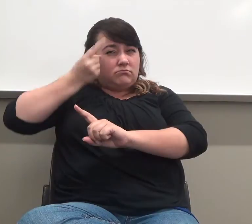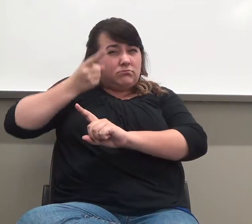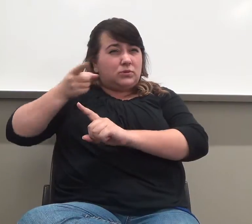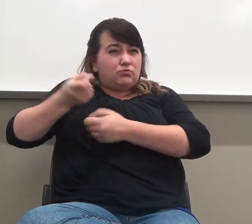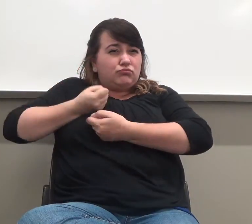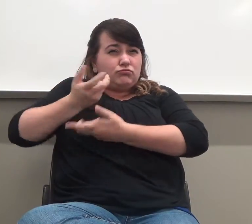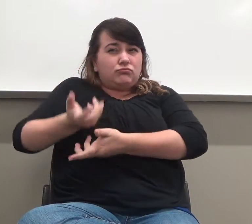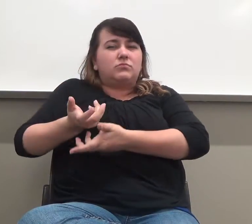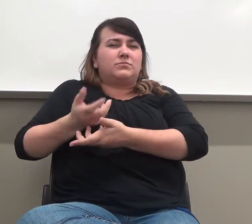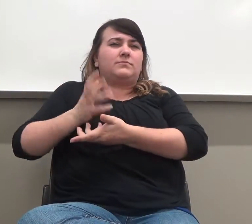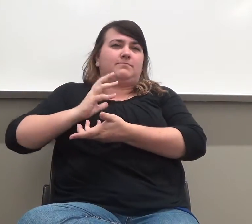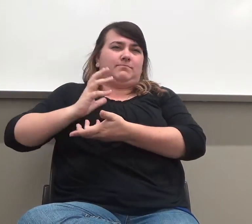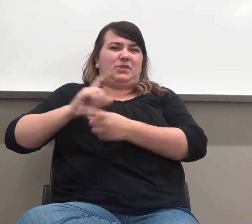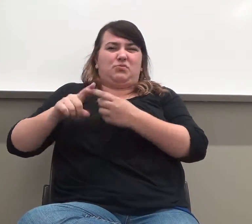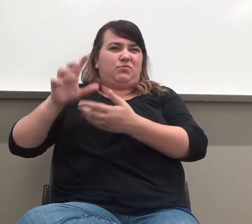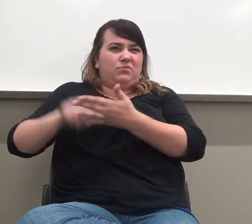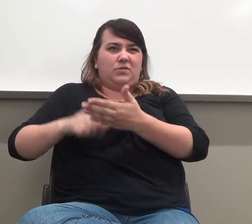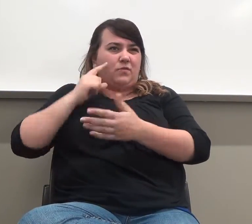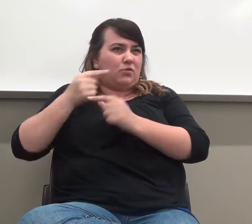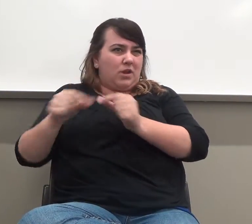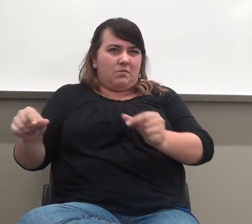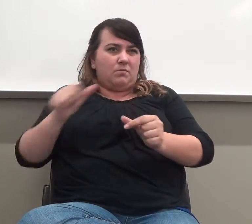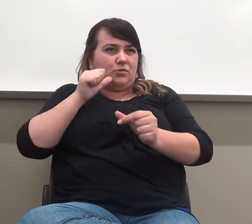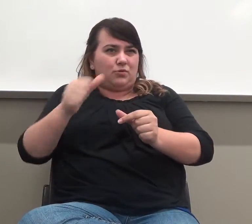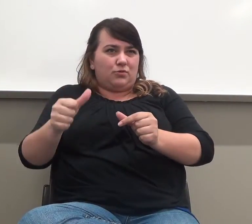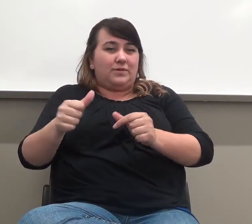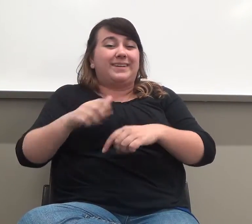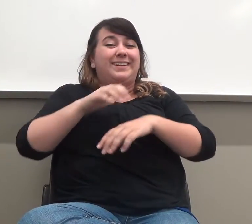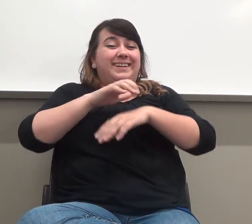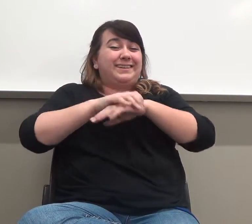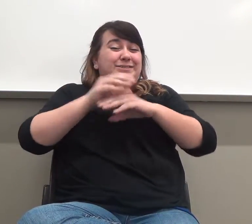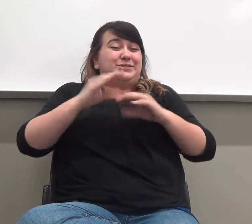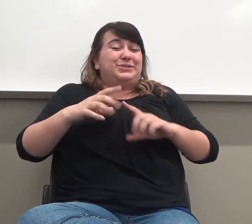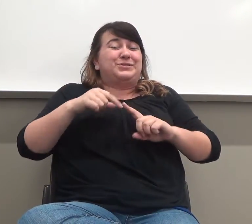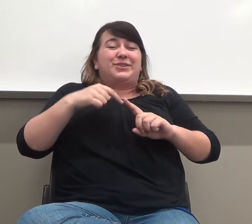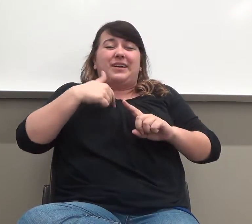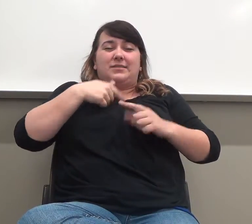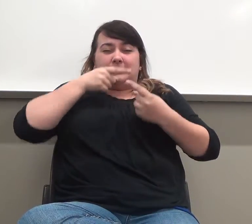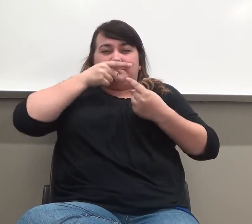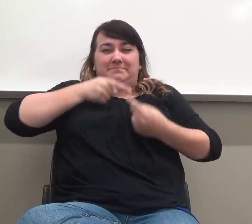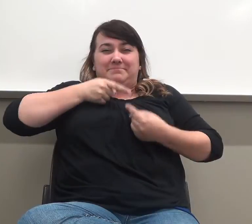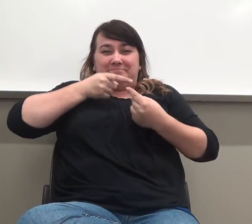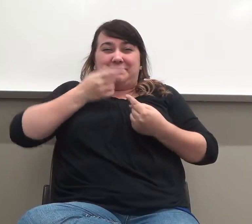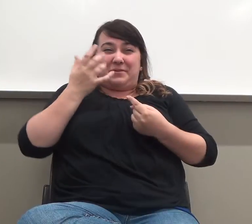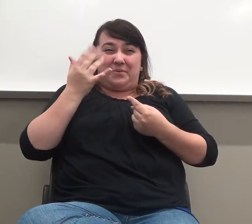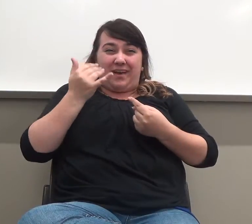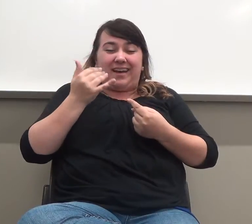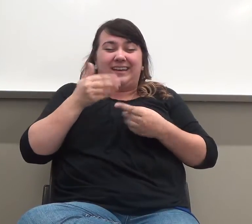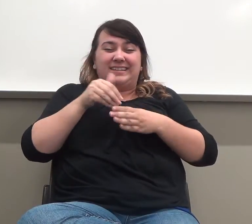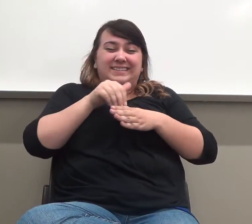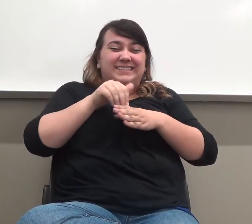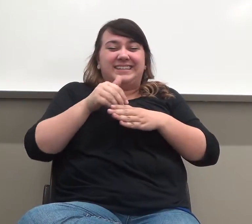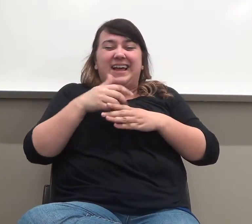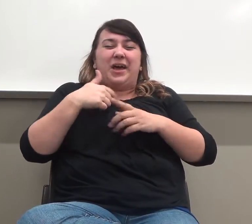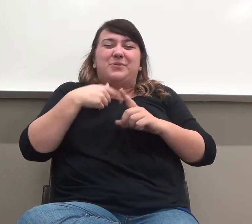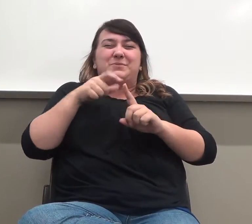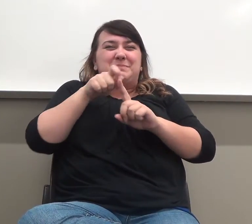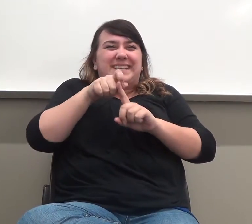Sometimes I, you know, as an English teacher, it's hard for me because there's a lot of big picky grammar errors in the reading